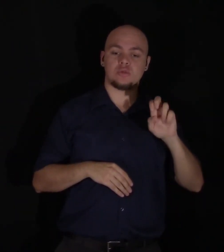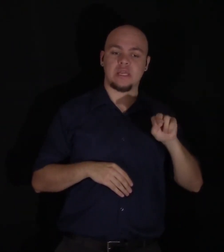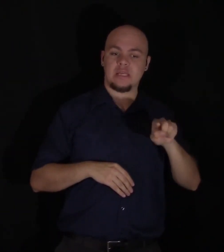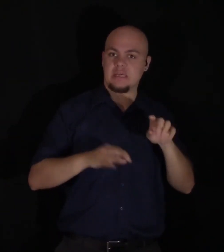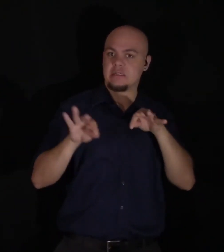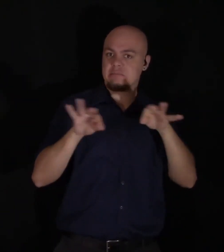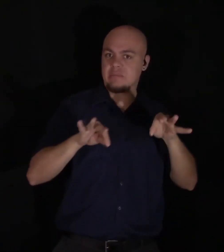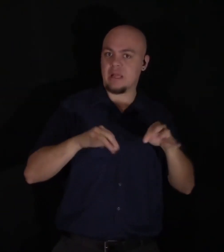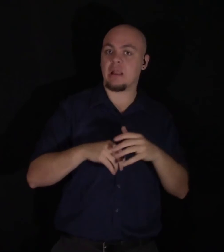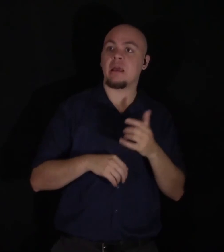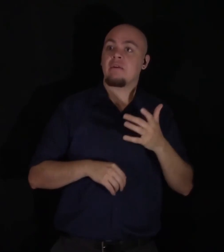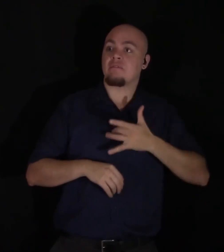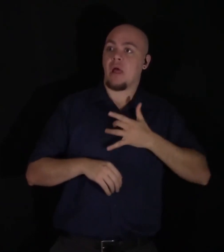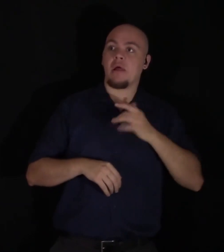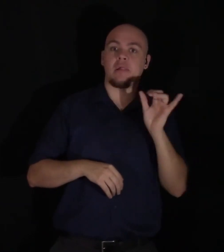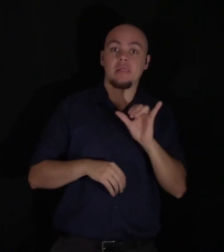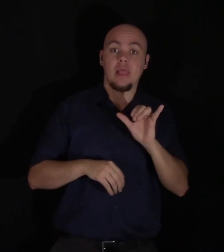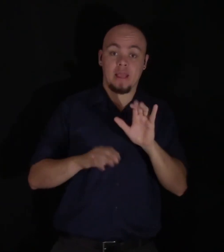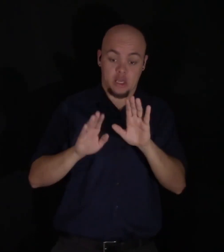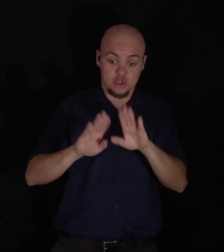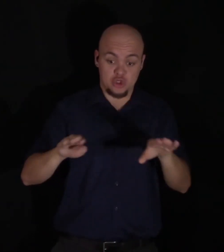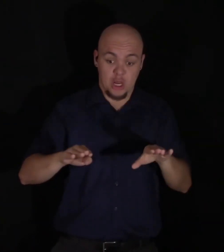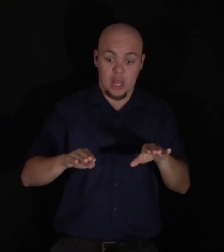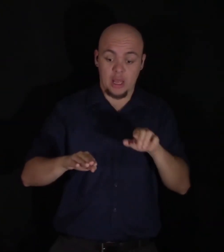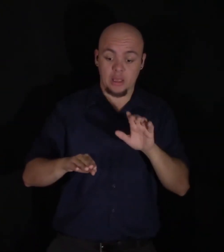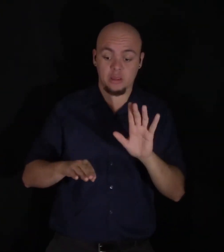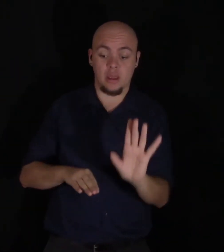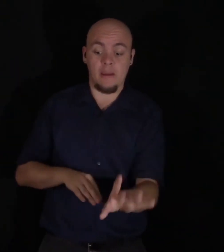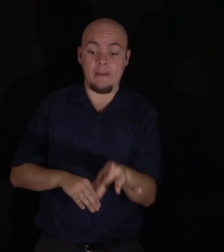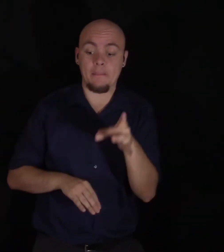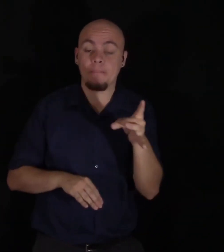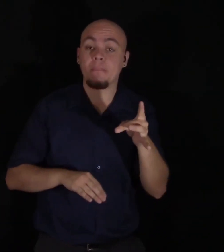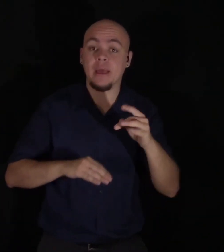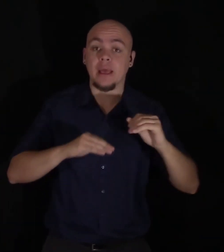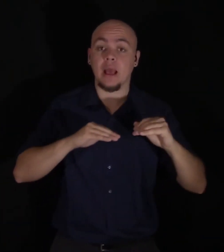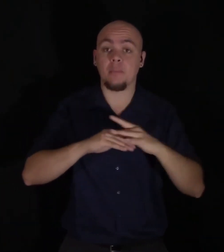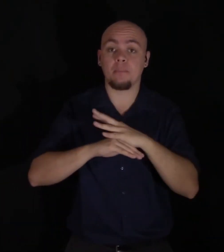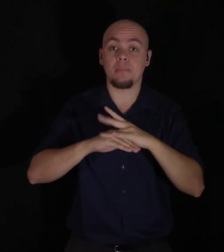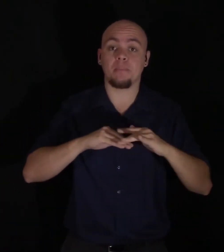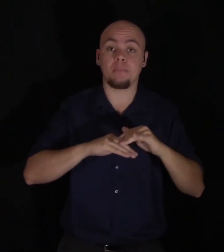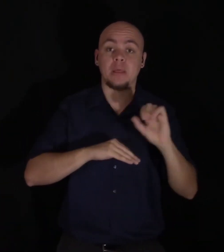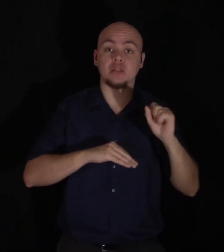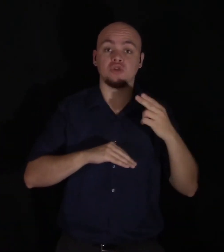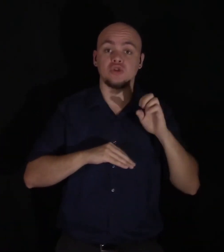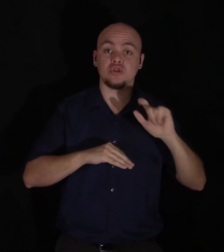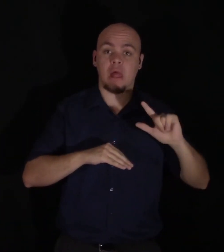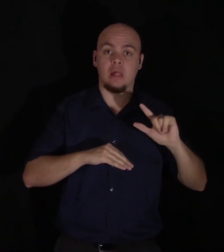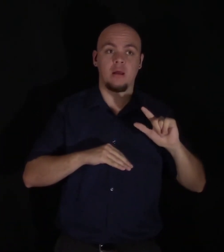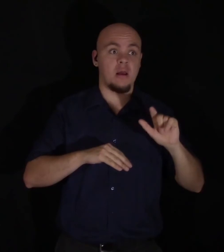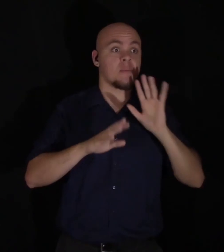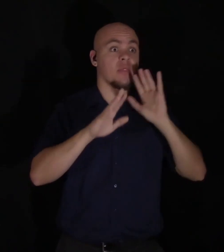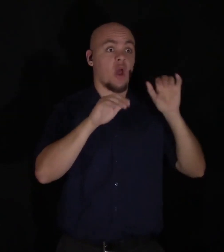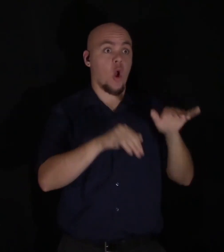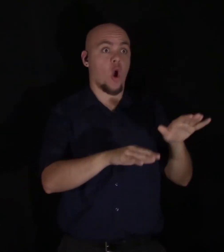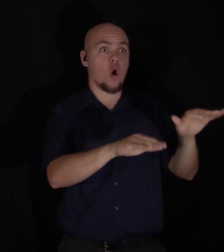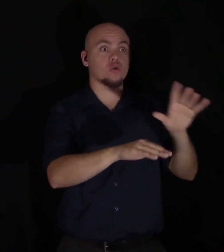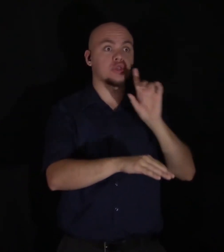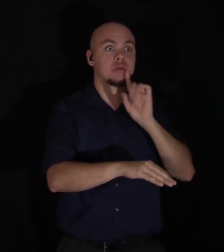like a child picking up shells beside the great and unexplored ocean of truth. Those of his successors in each